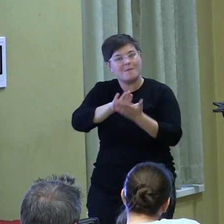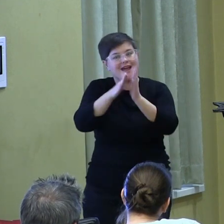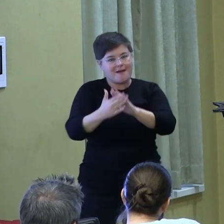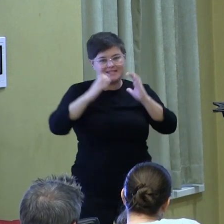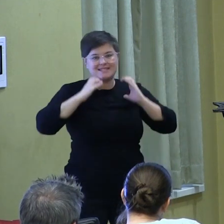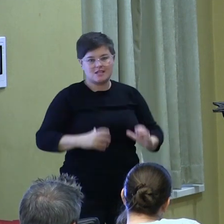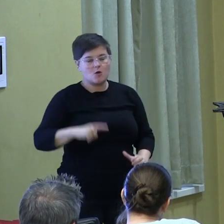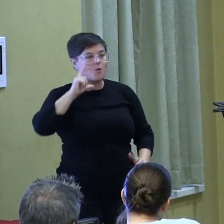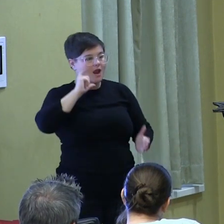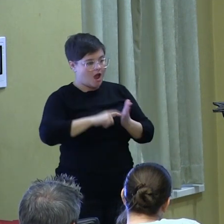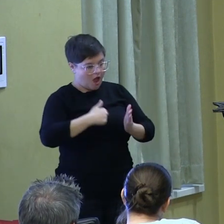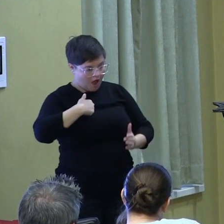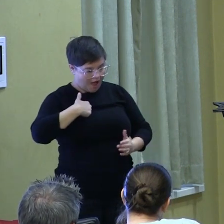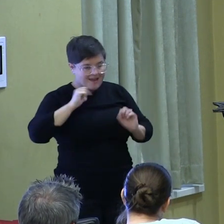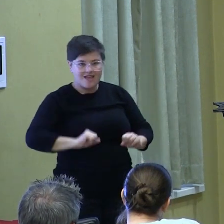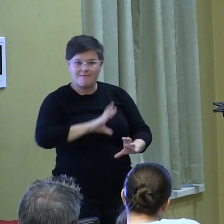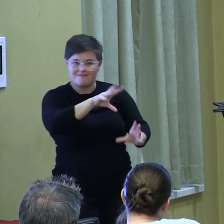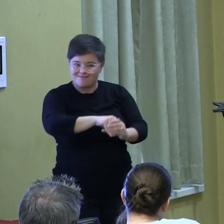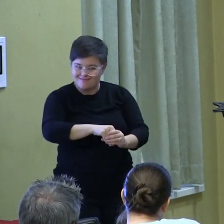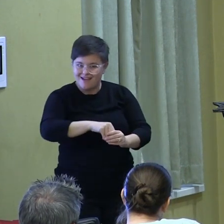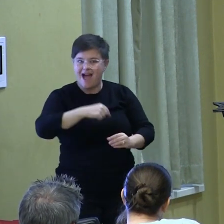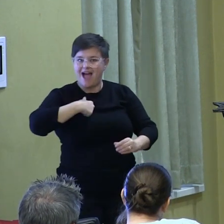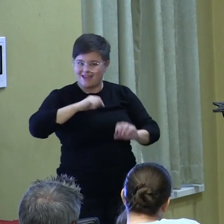agency and engage in civic action.